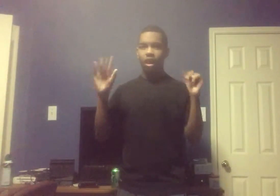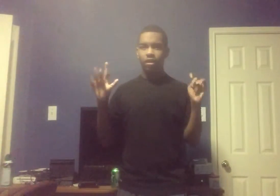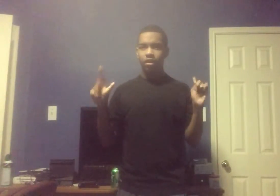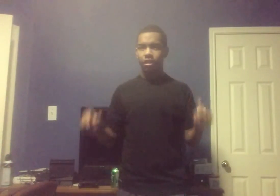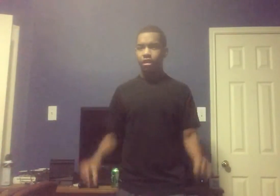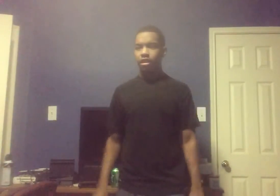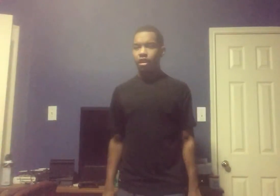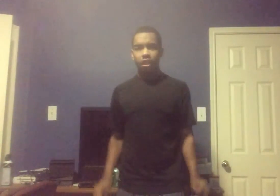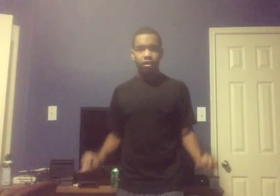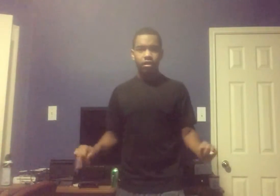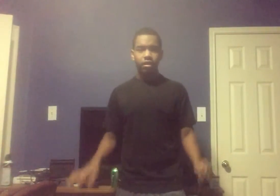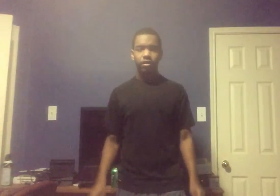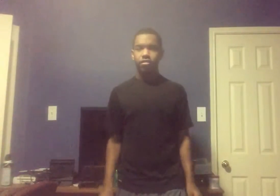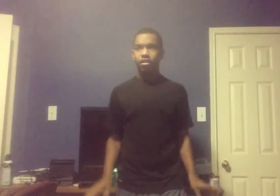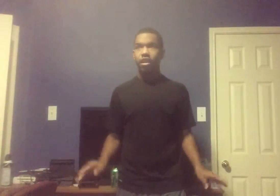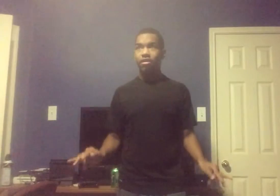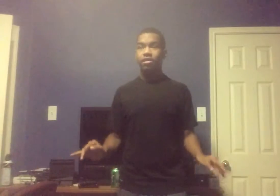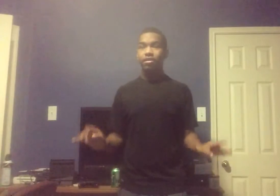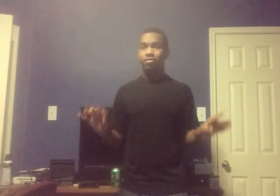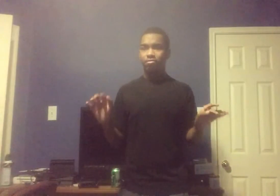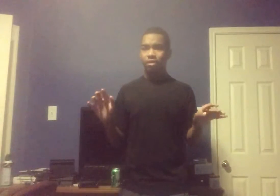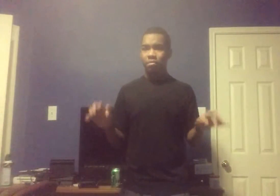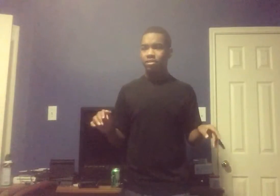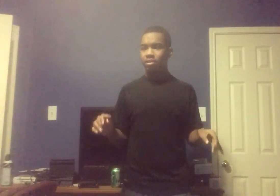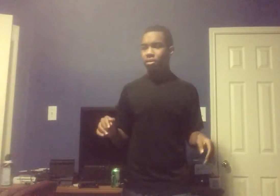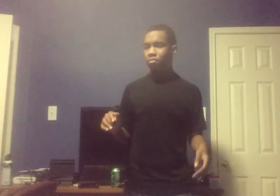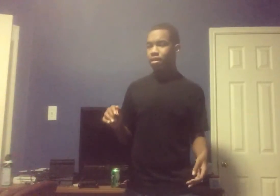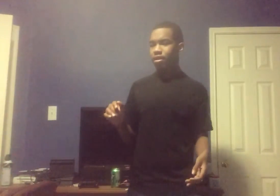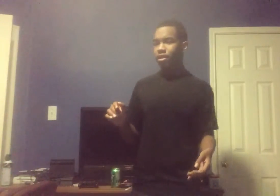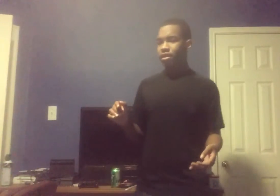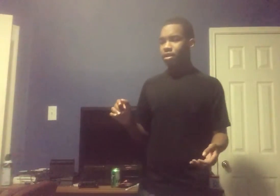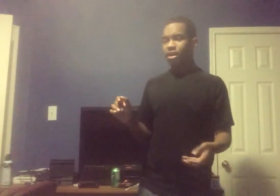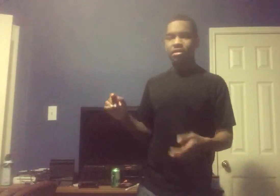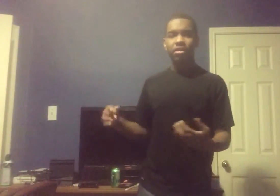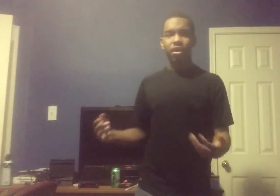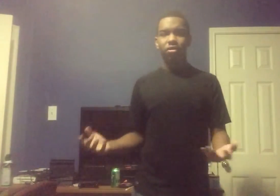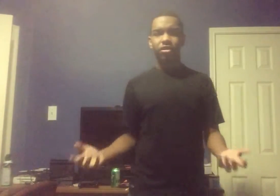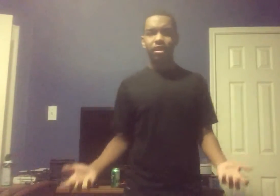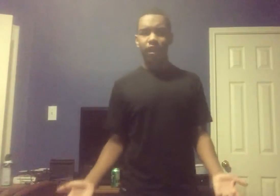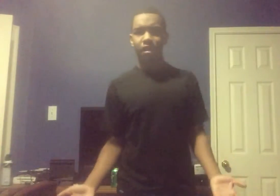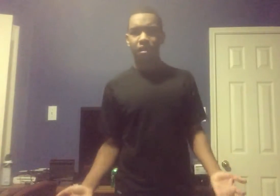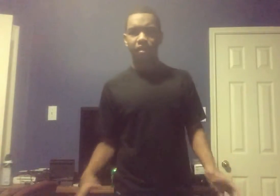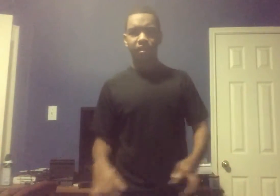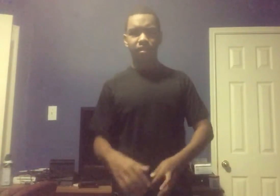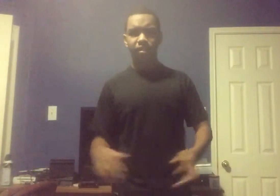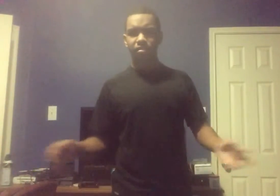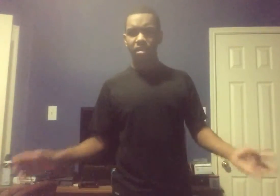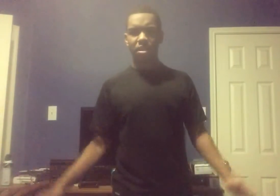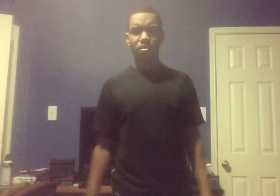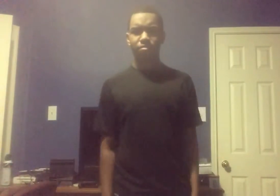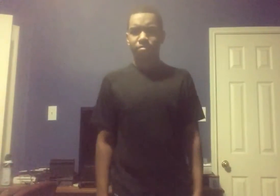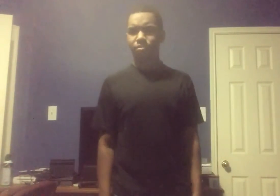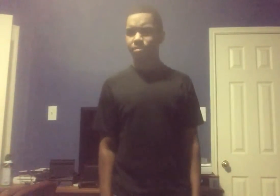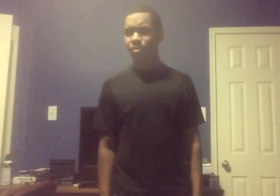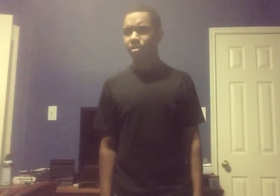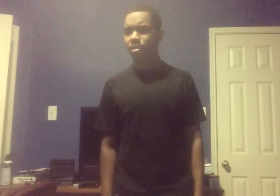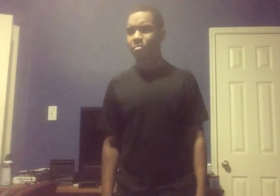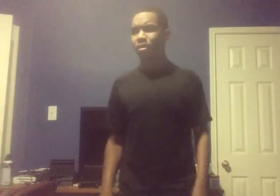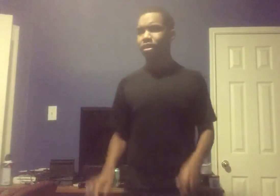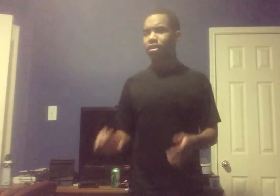haunted The haunted Episode But You know It's not that Haunting It's just Oh Oh well But the